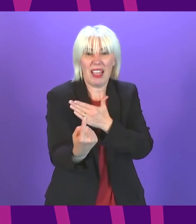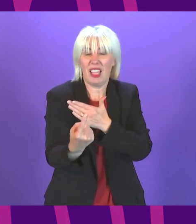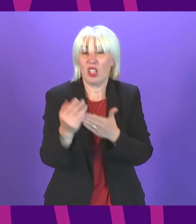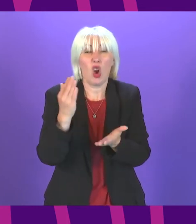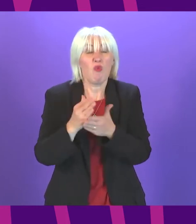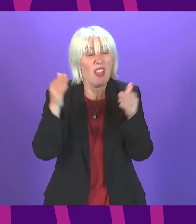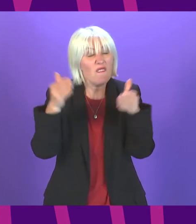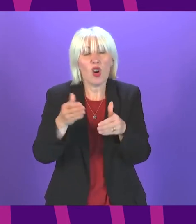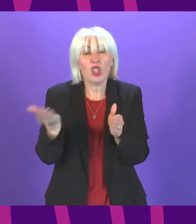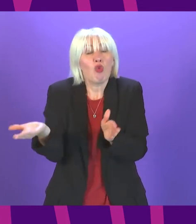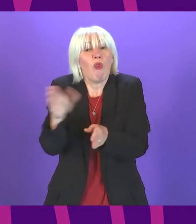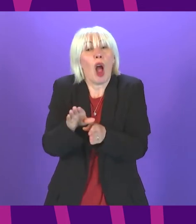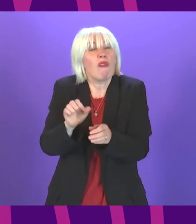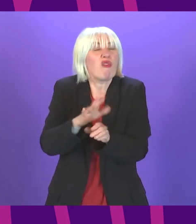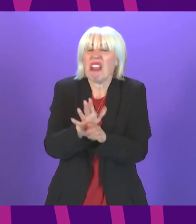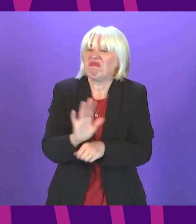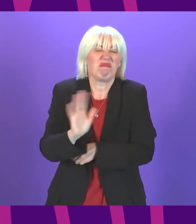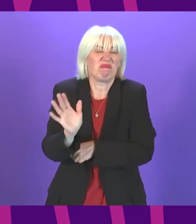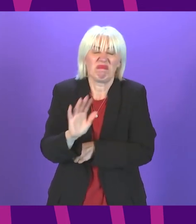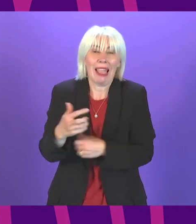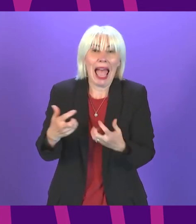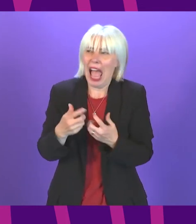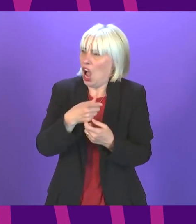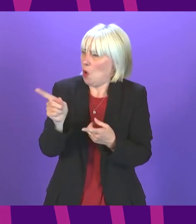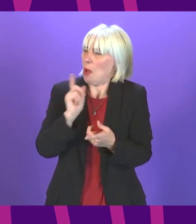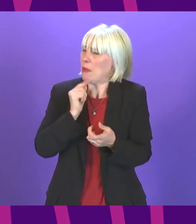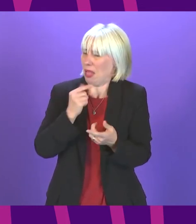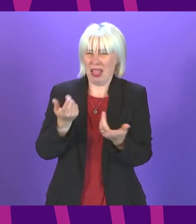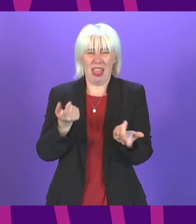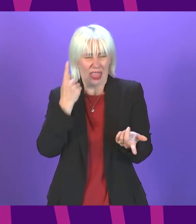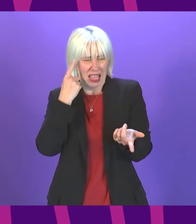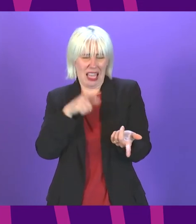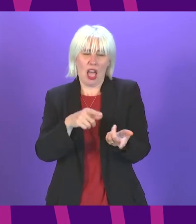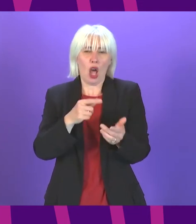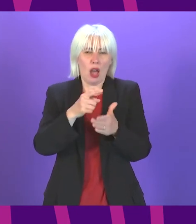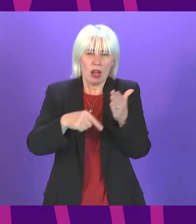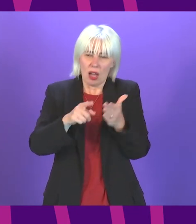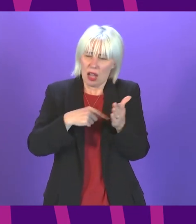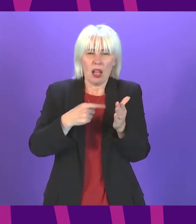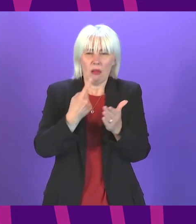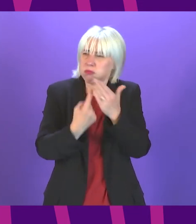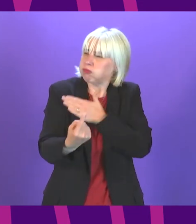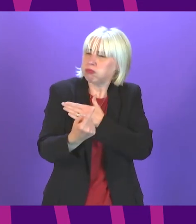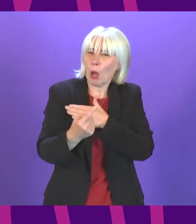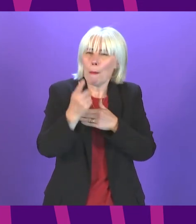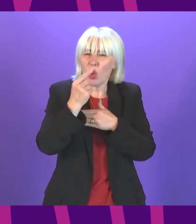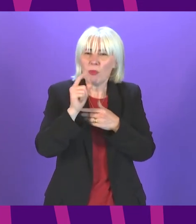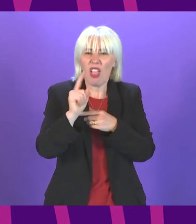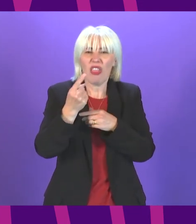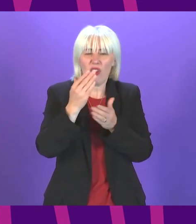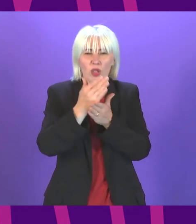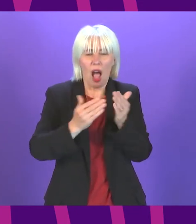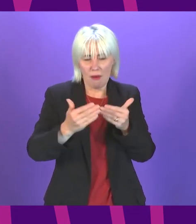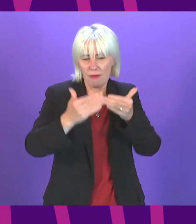how those in power expect people to believe that a referendum is possible in the first half of this parliament while simultaneously